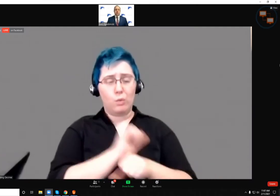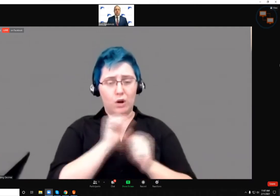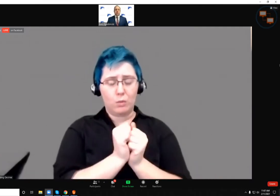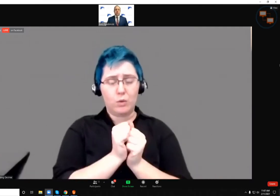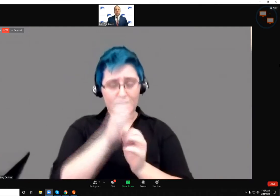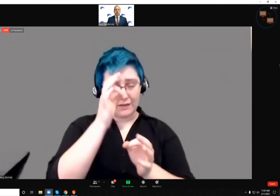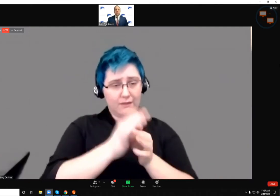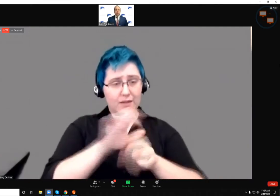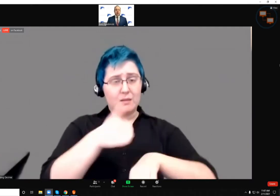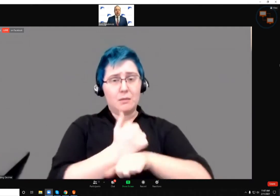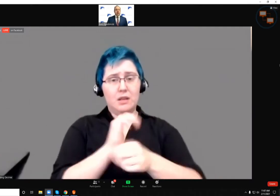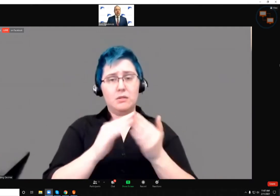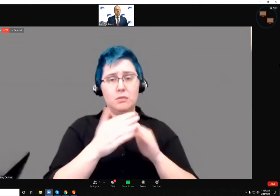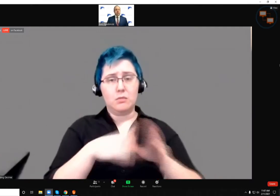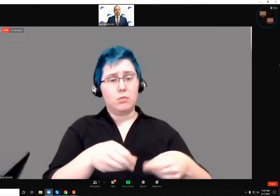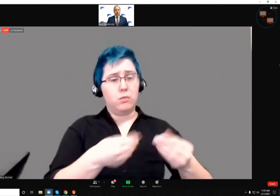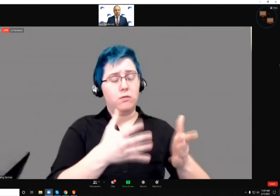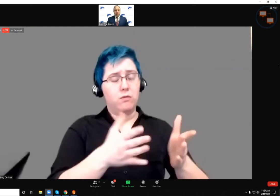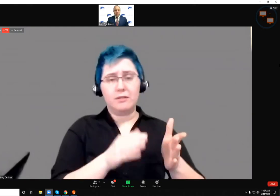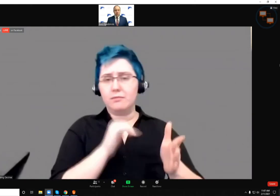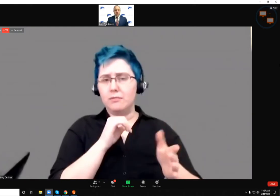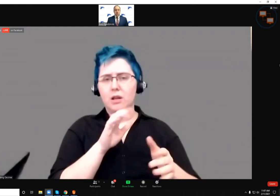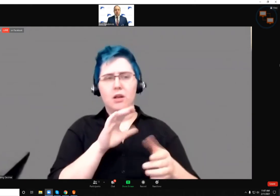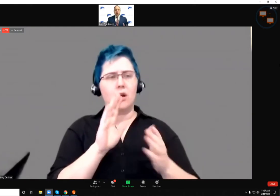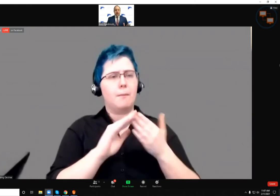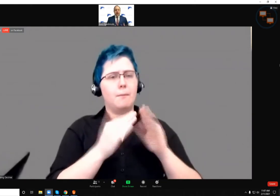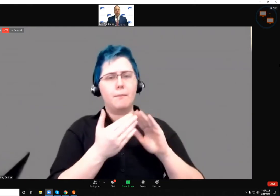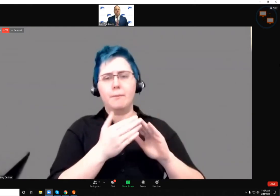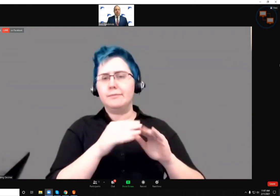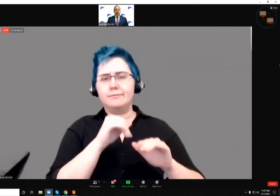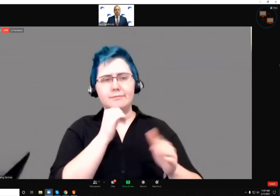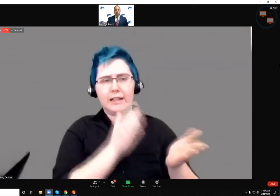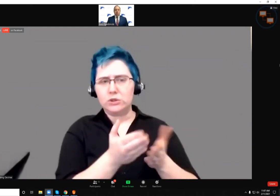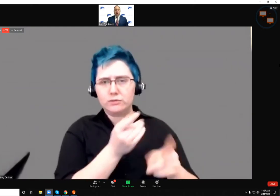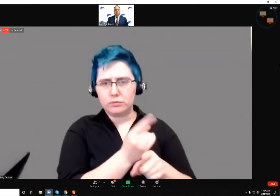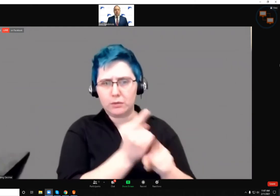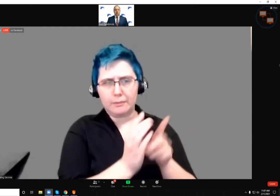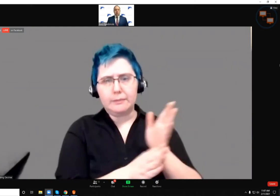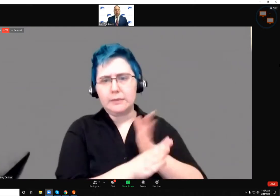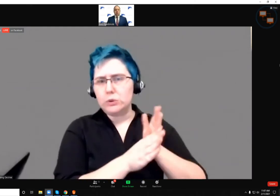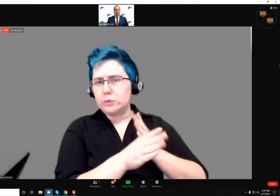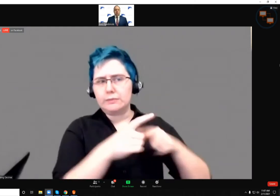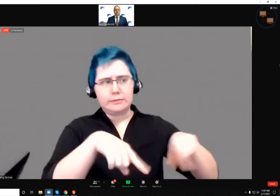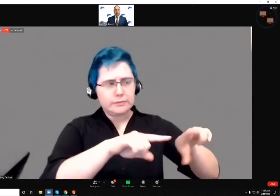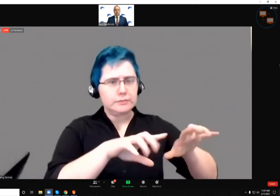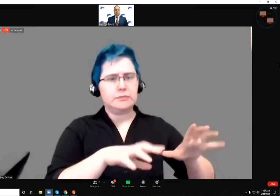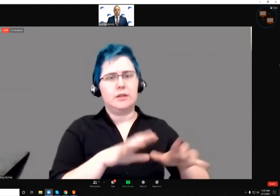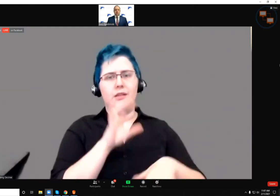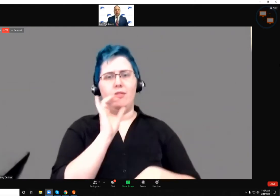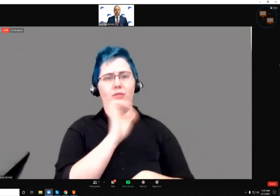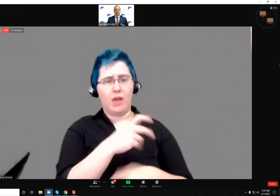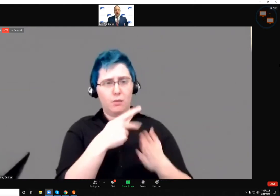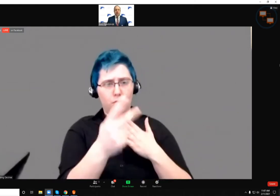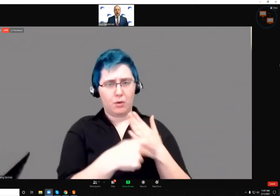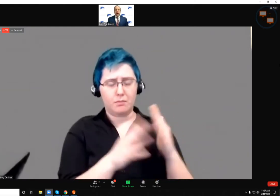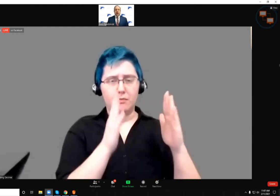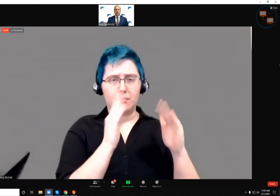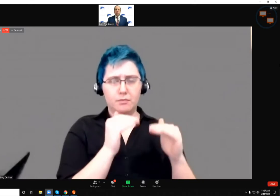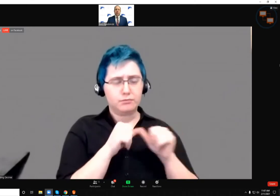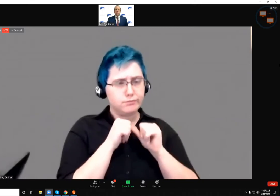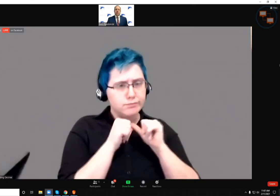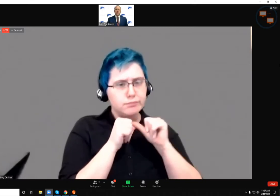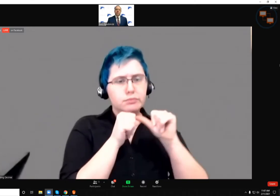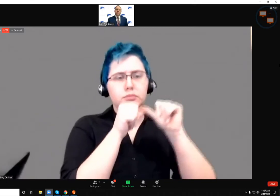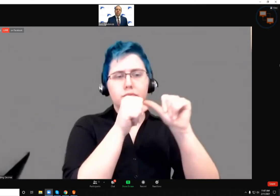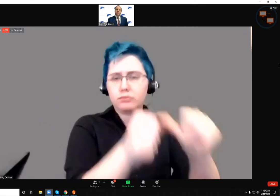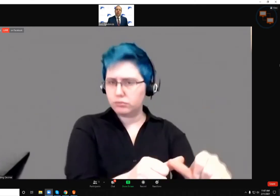doses to minority and underserved populations. Again, that pilot program, we're, we're expecting to, again, carry that on in the